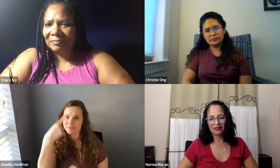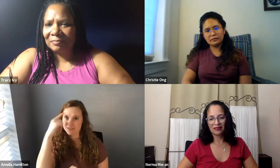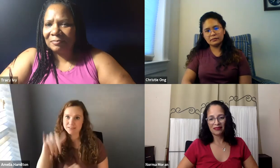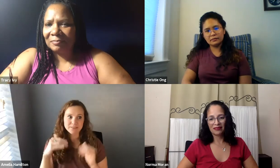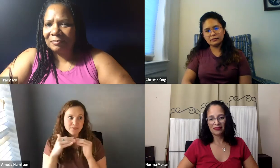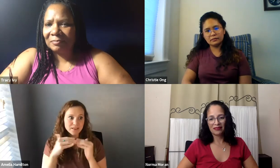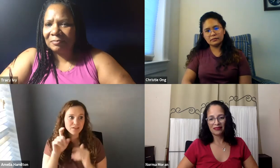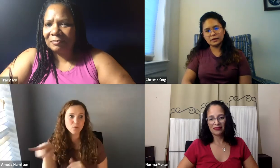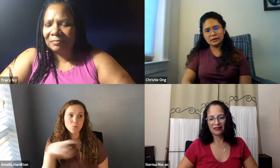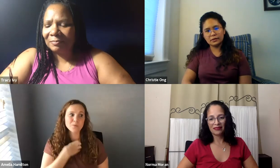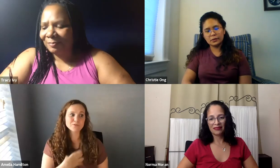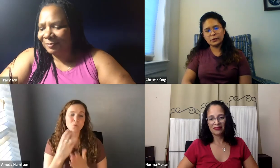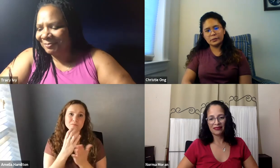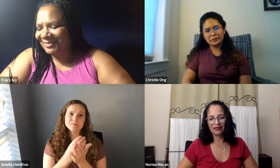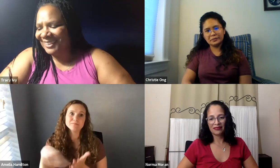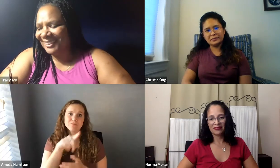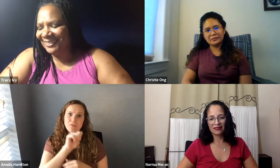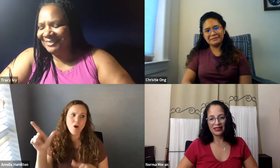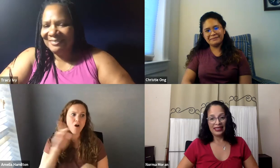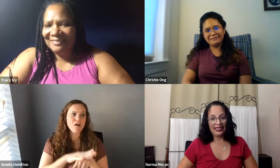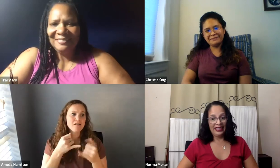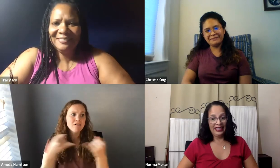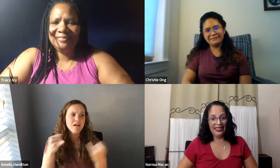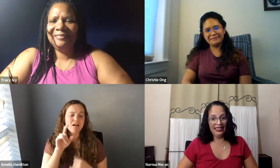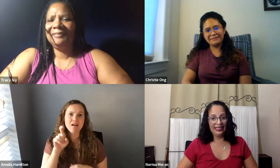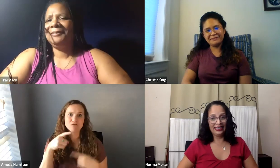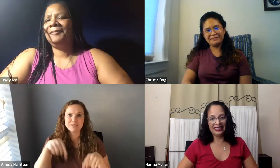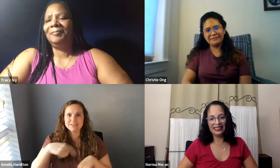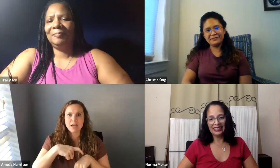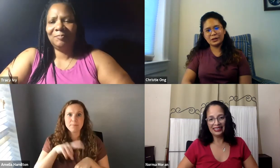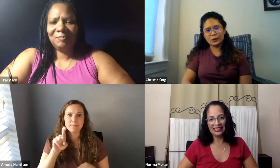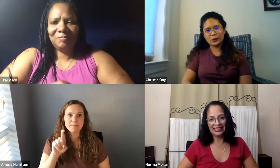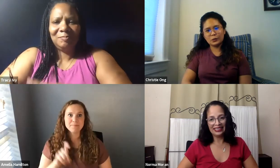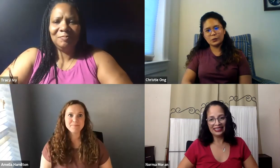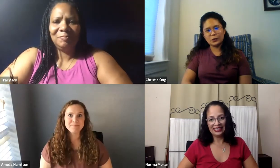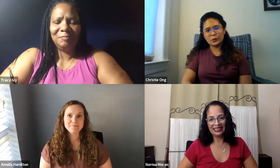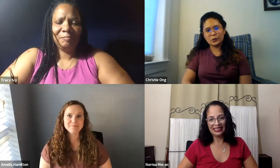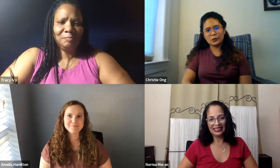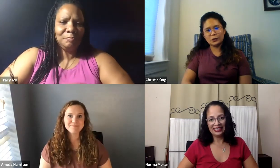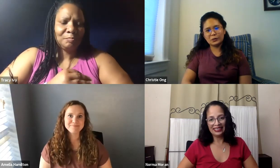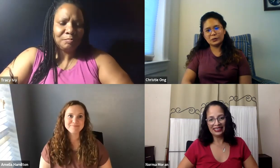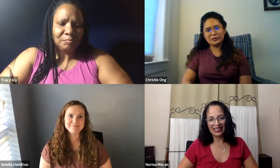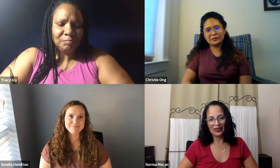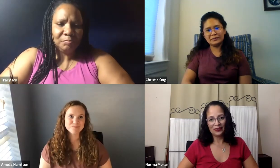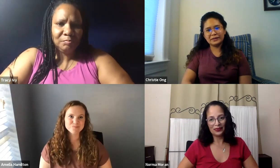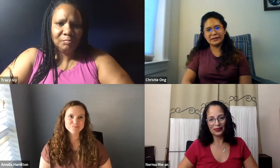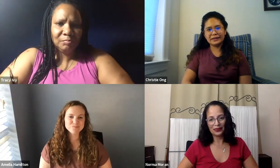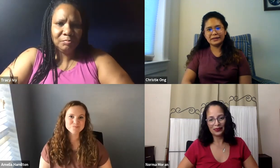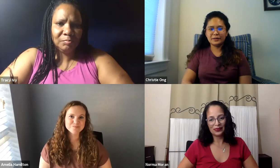Someone else has said, I've noticed that RIT and NTID is open. Do you think that they should have hosted everything online?